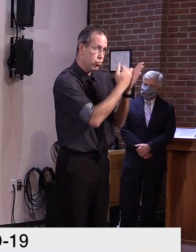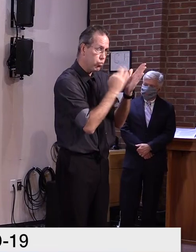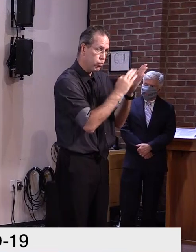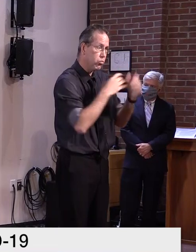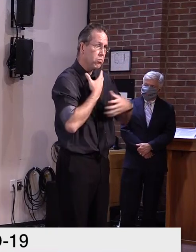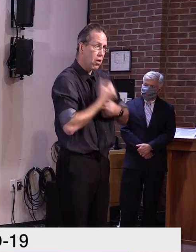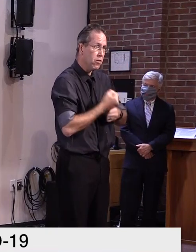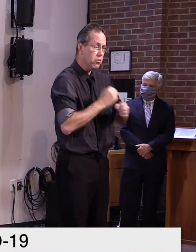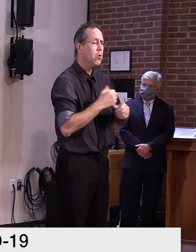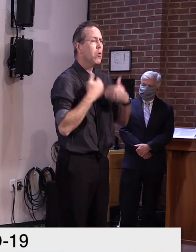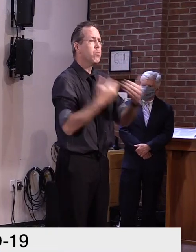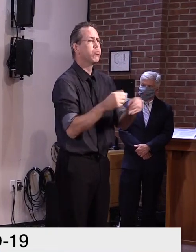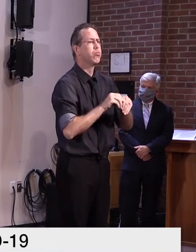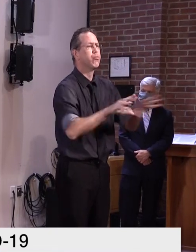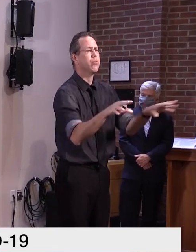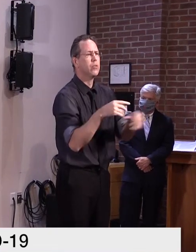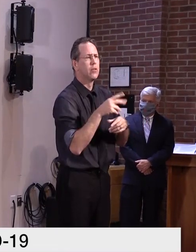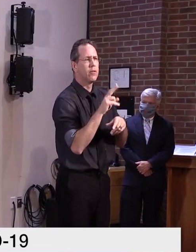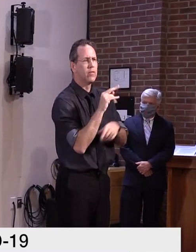Levine.